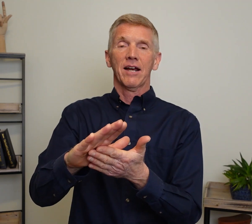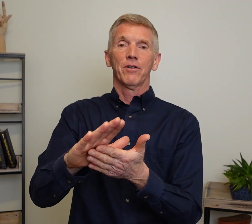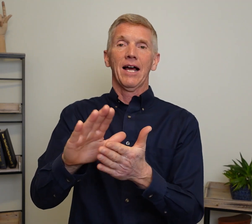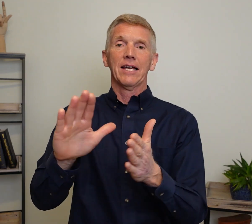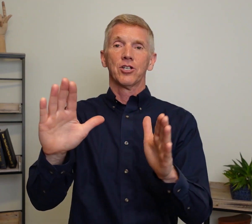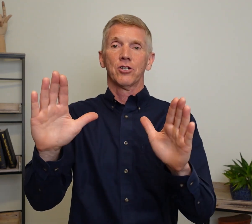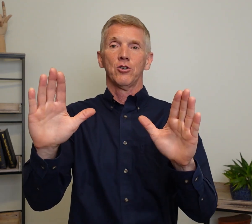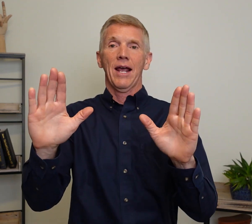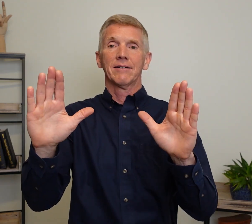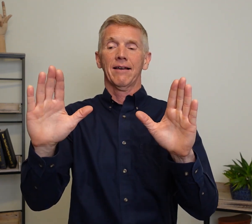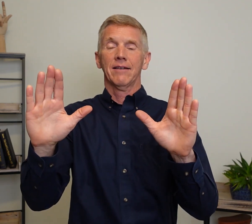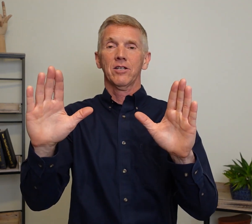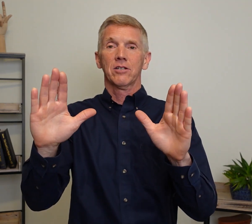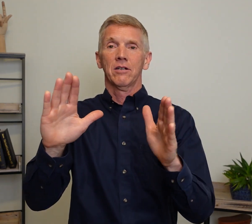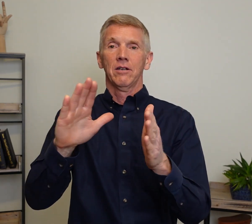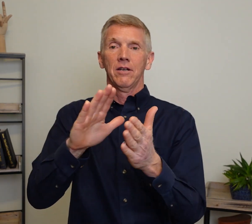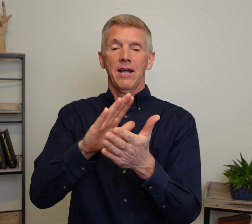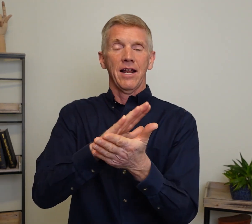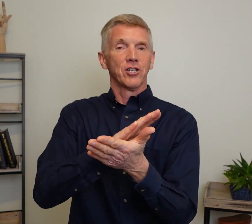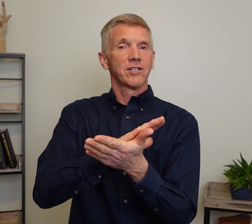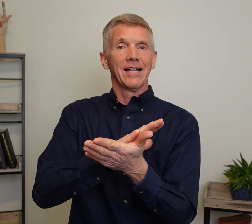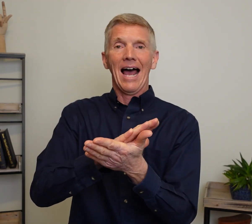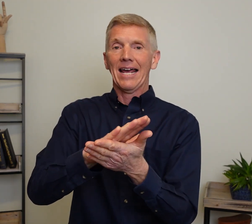sign for nice. Two hands like this and just slides.